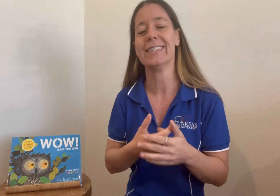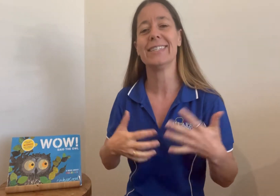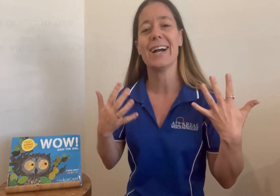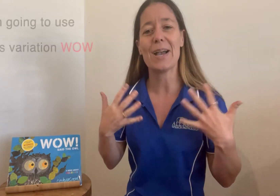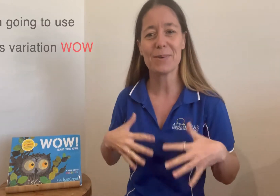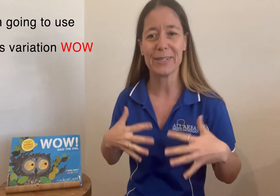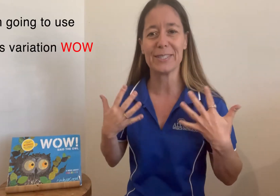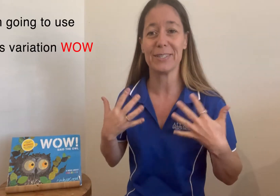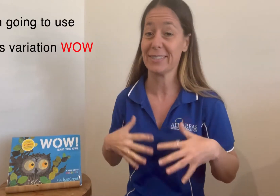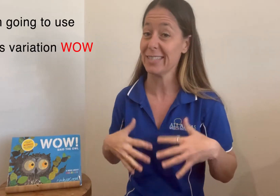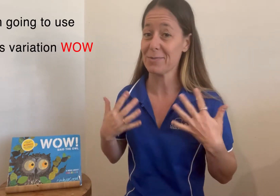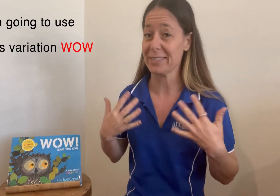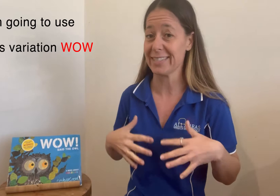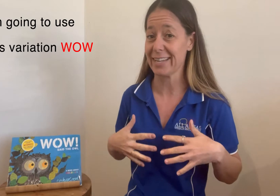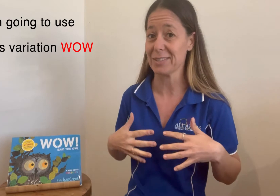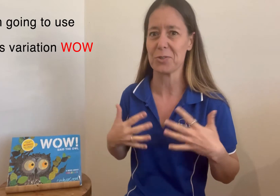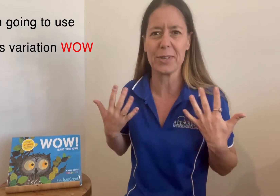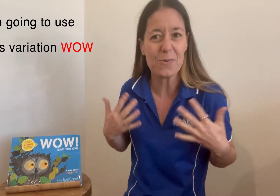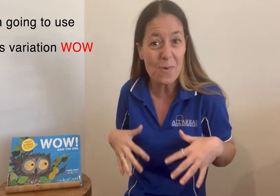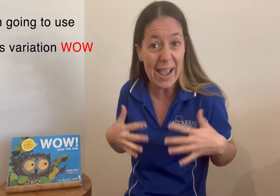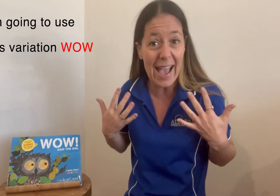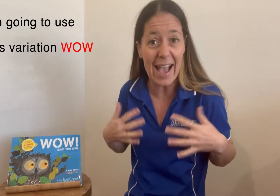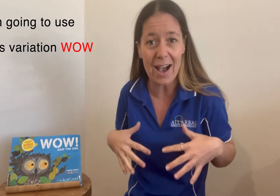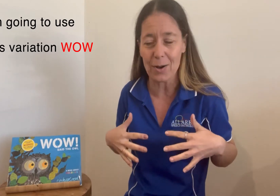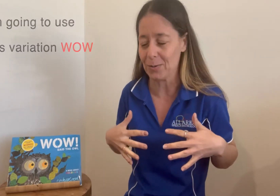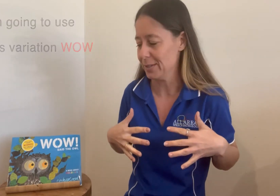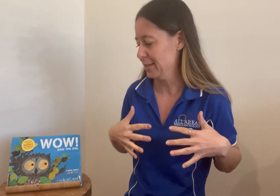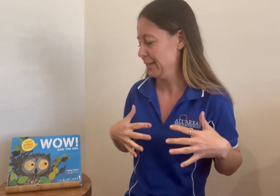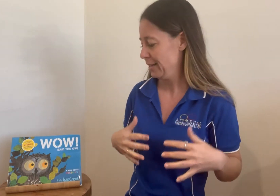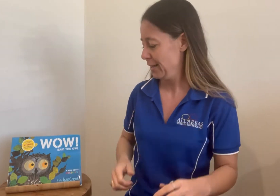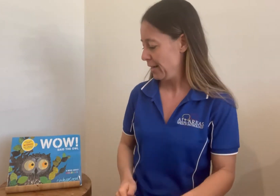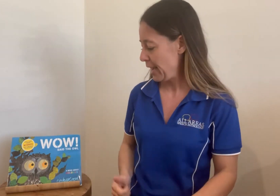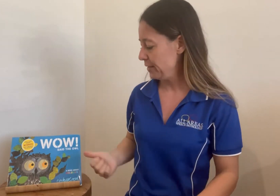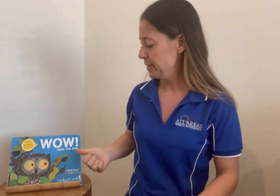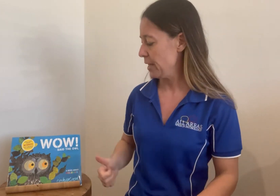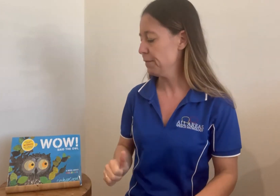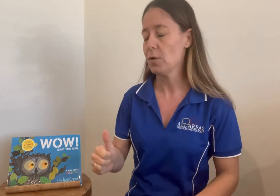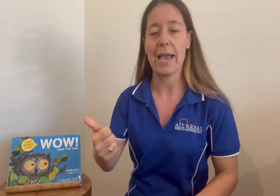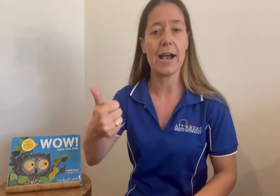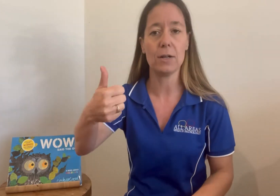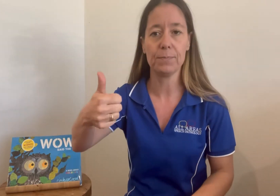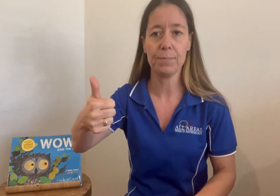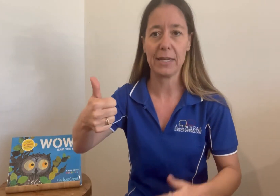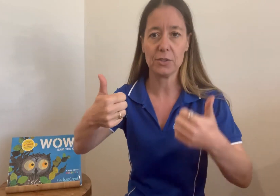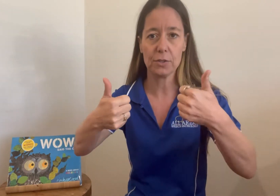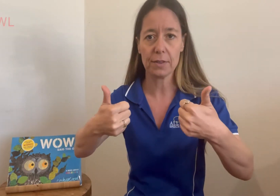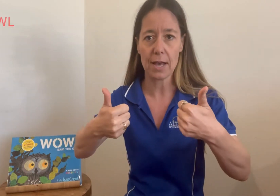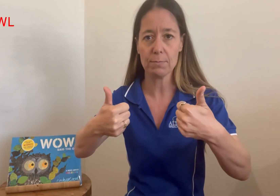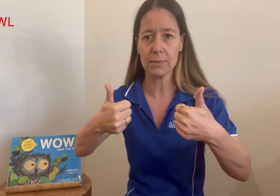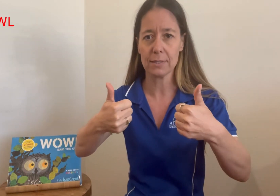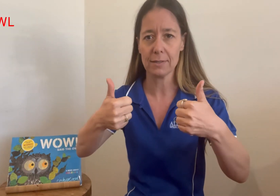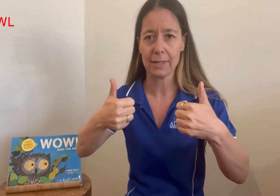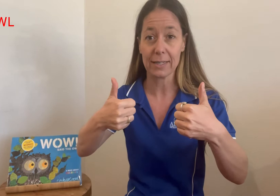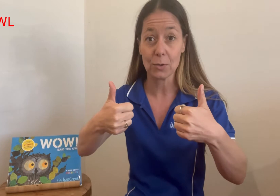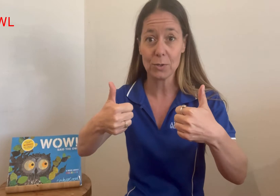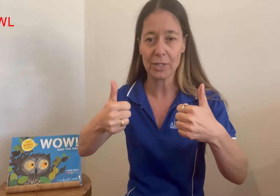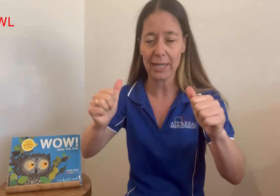I'm going to use this one today in a story, wow. And the sign for owl, make two thumbs, make a good shape,